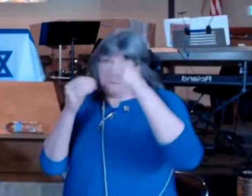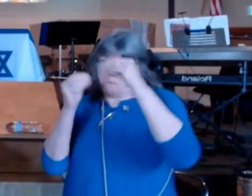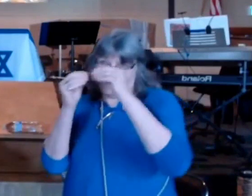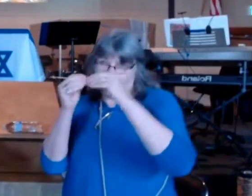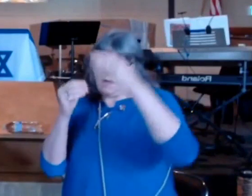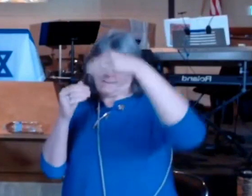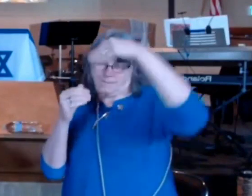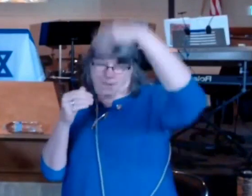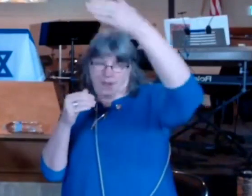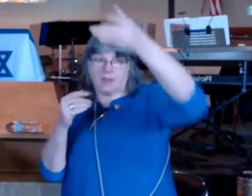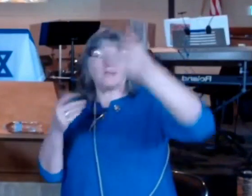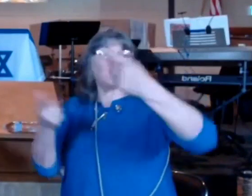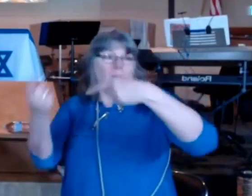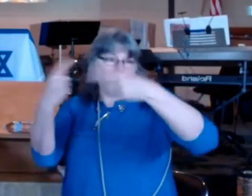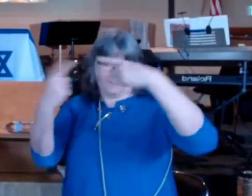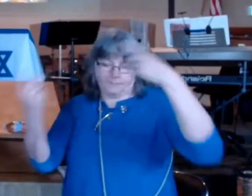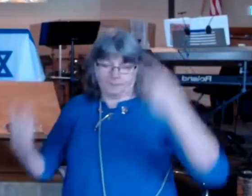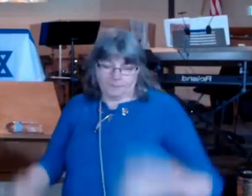in the book of Numbers